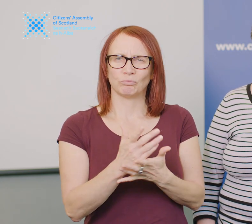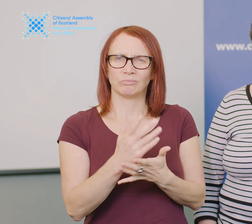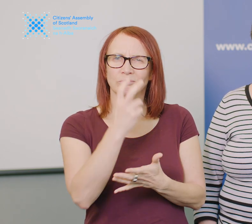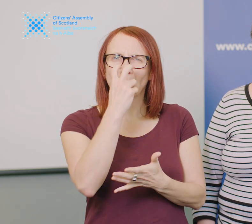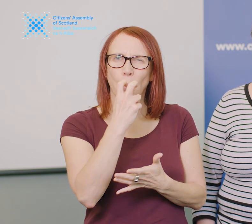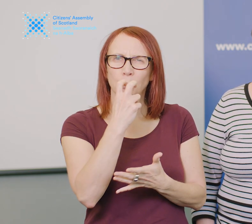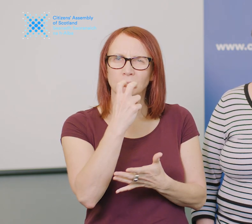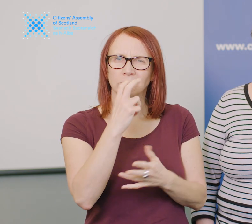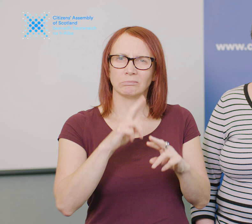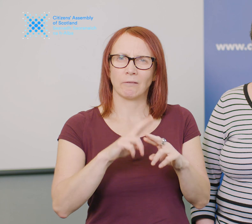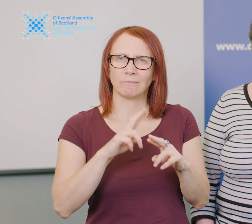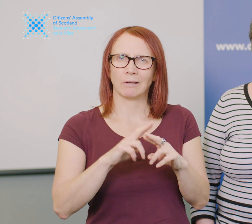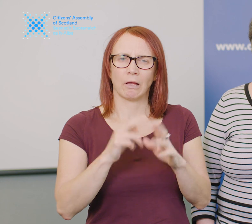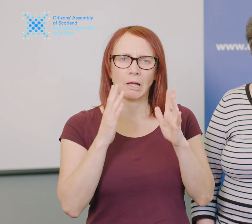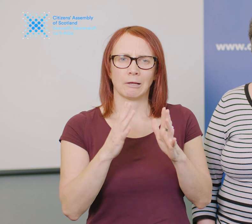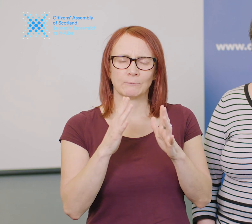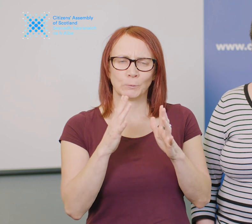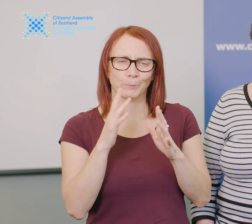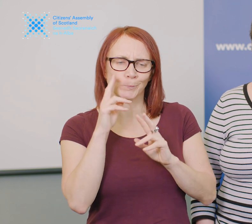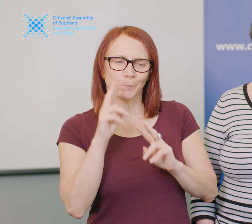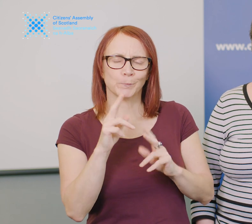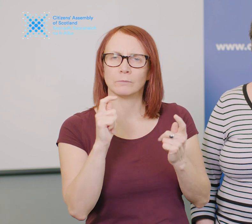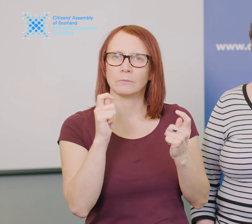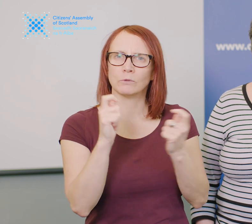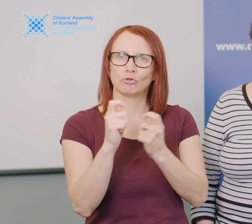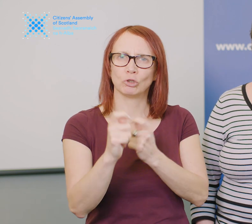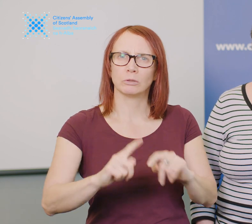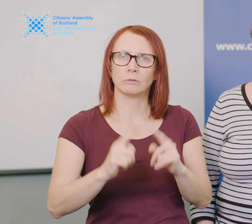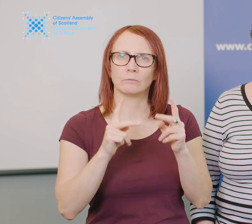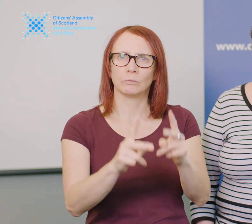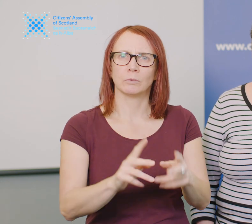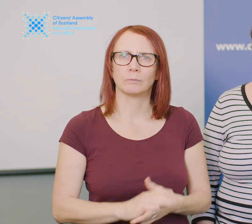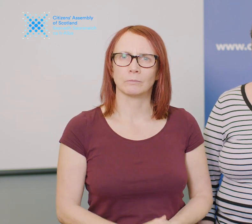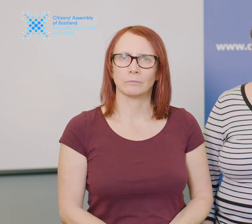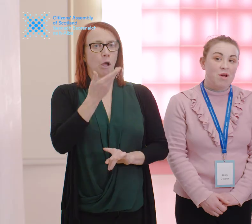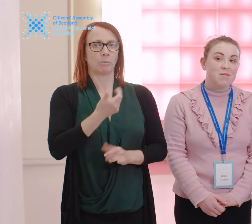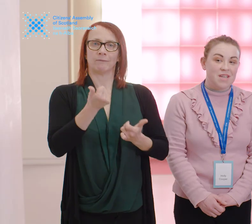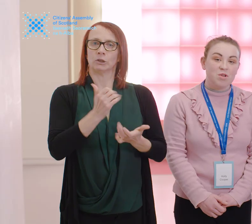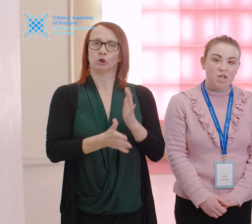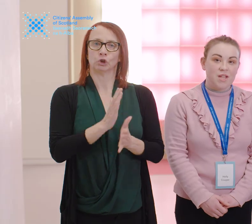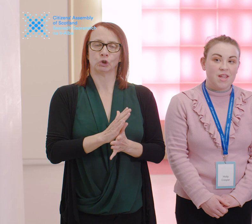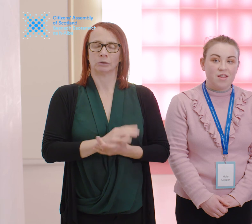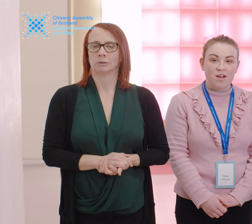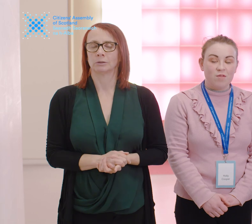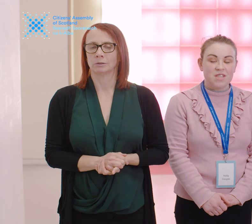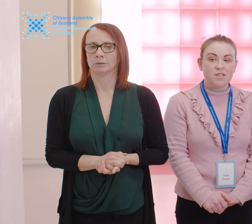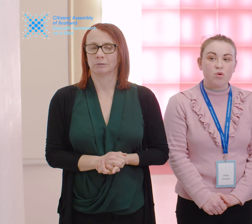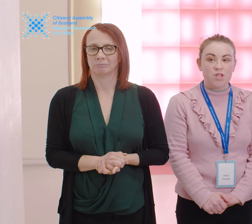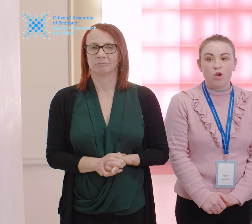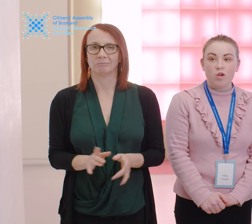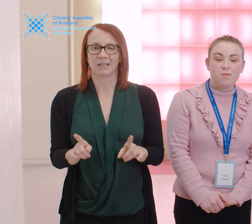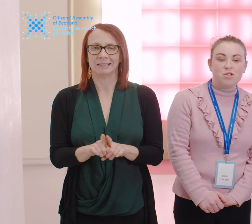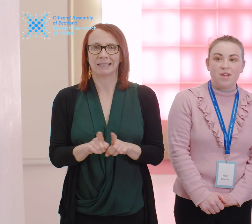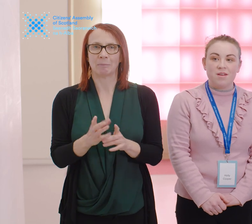and it really needs to be looked at and see how we can do it in a different way. I'm the same as Shirley, there are obviously